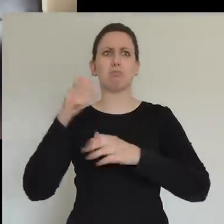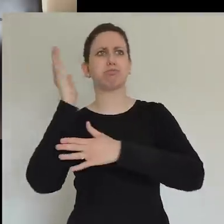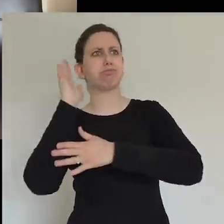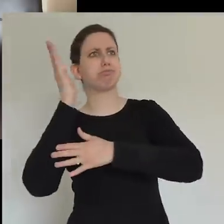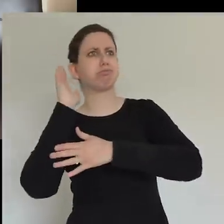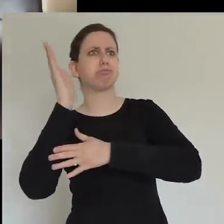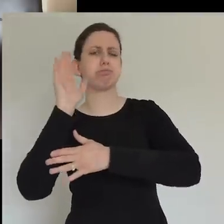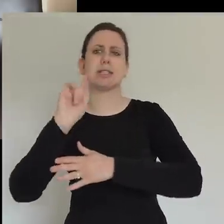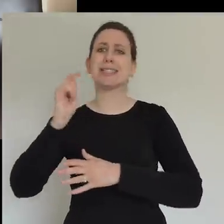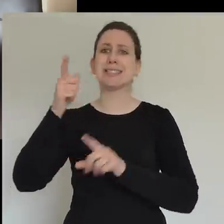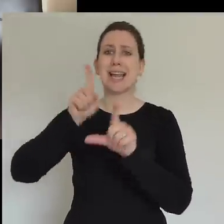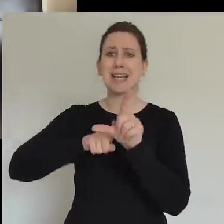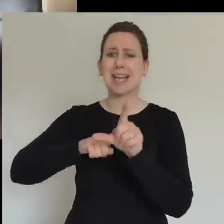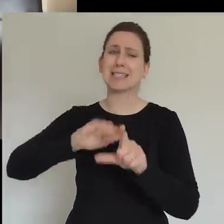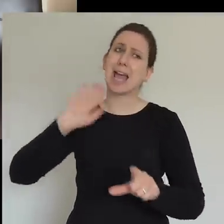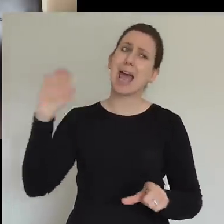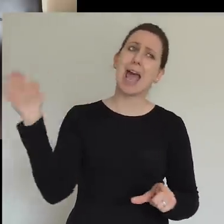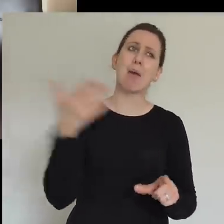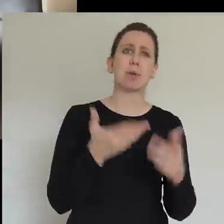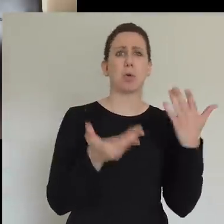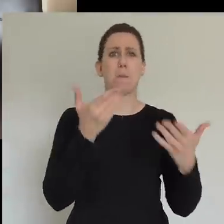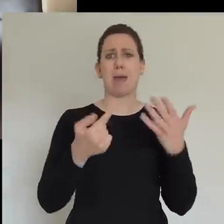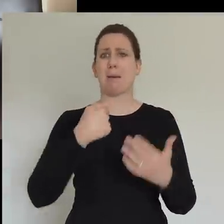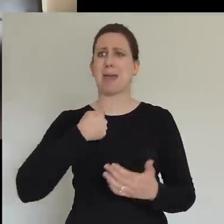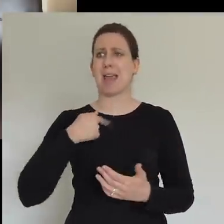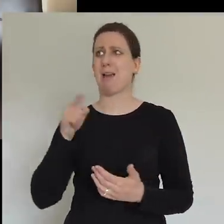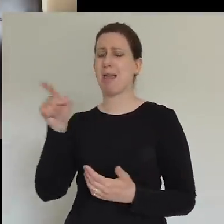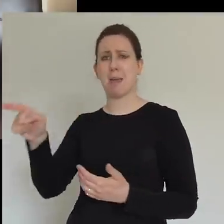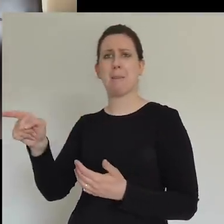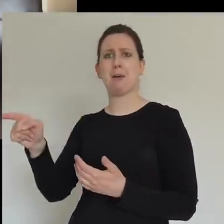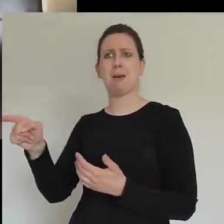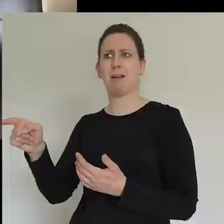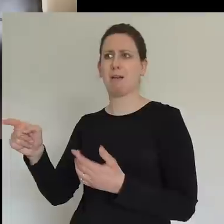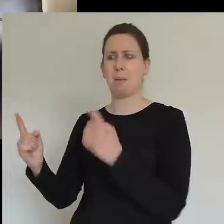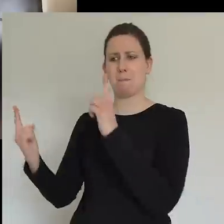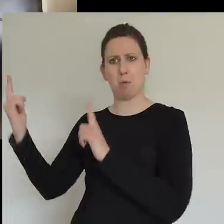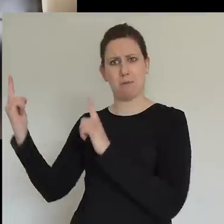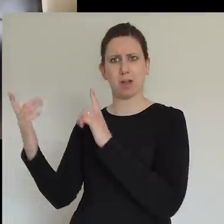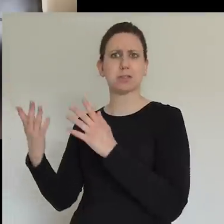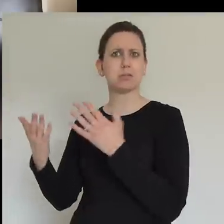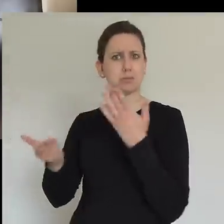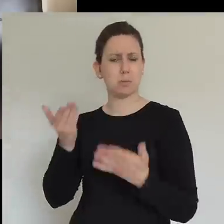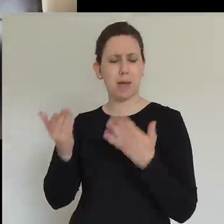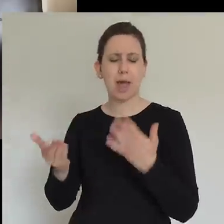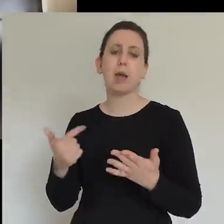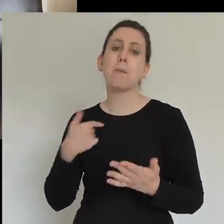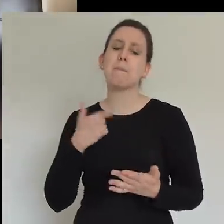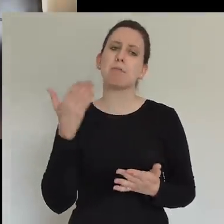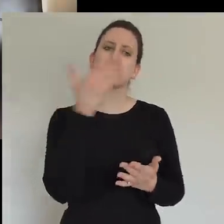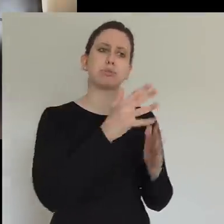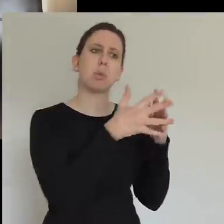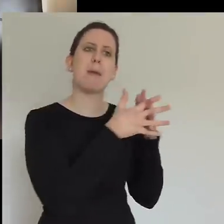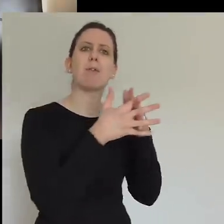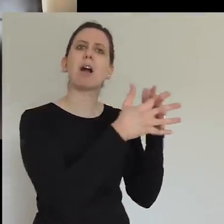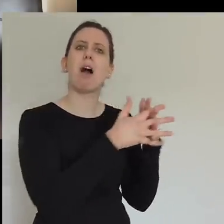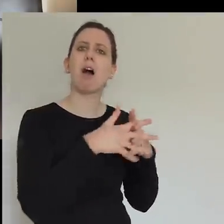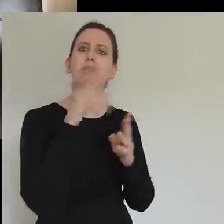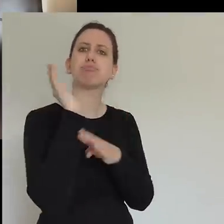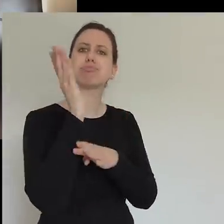and someone said to me that when my dad preaches, sorry, when I preach, it's like my dad preaching with a sense of humor. But when my dad preaches, it's like me preaching with a